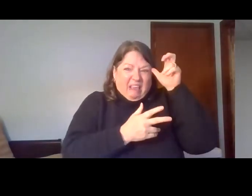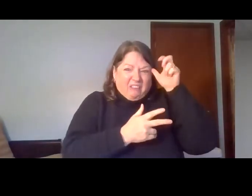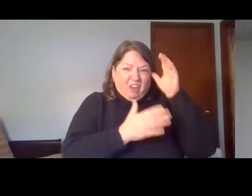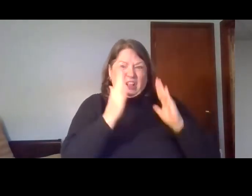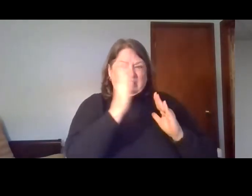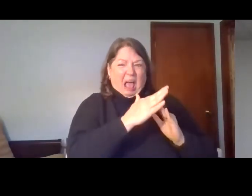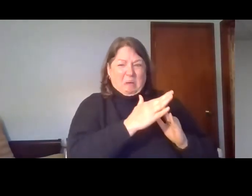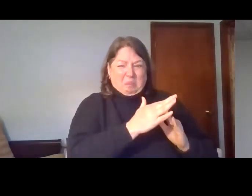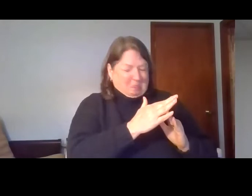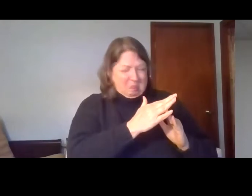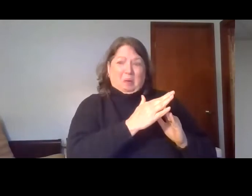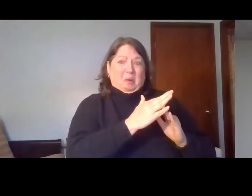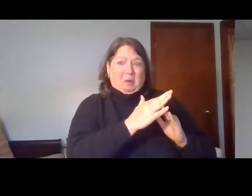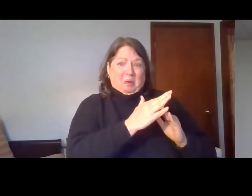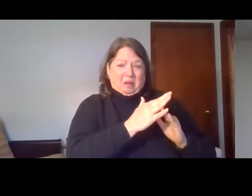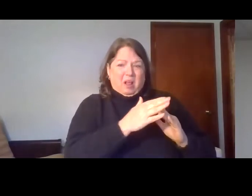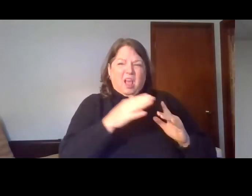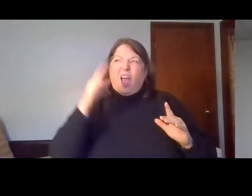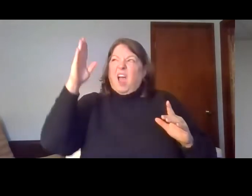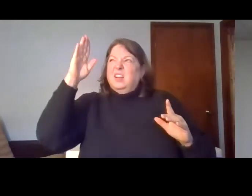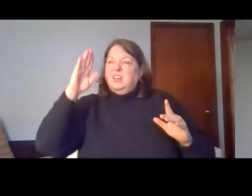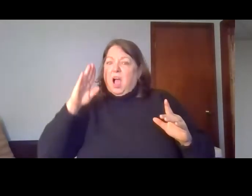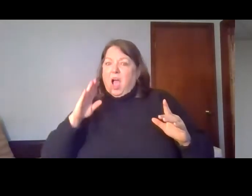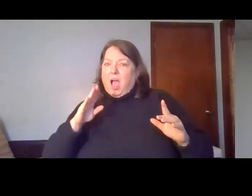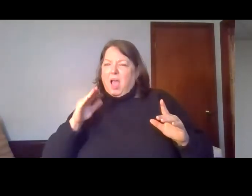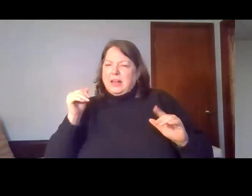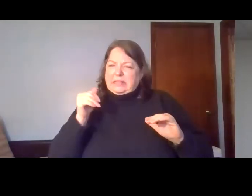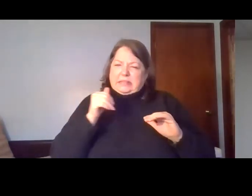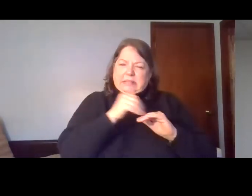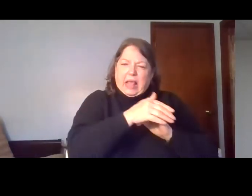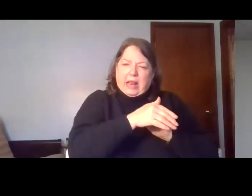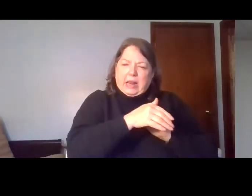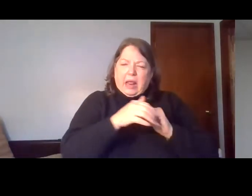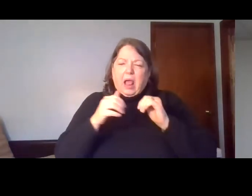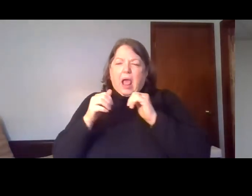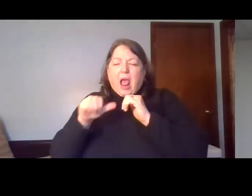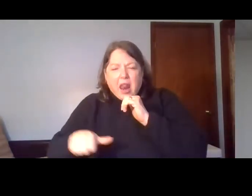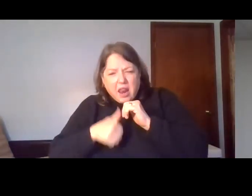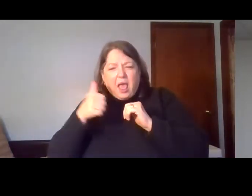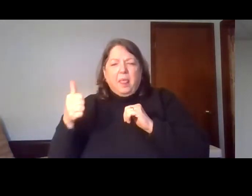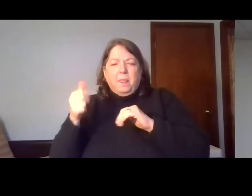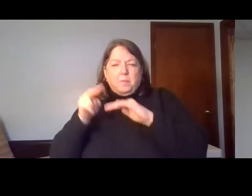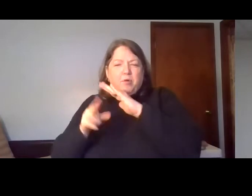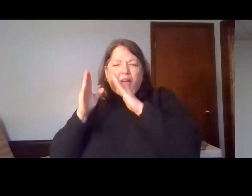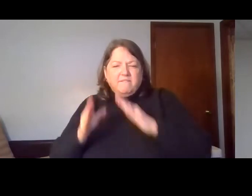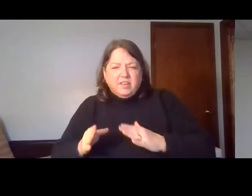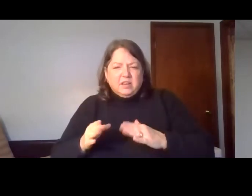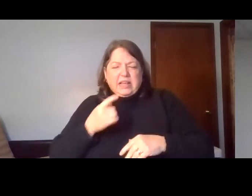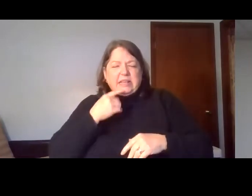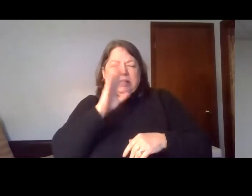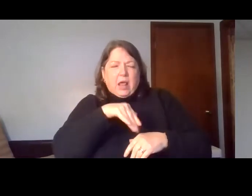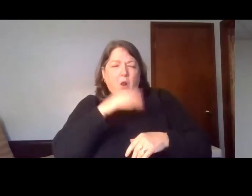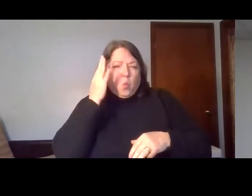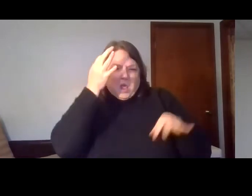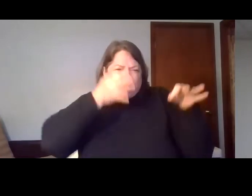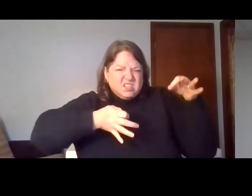gets their attention by sending to them the prophet with a prophetic word regarding judgment that was to come